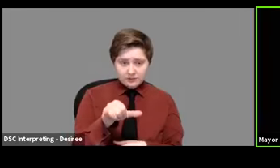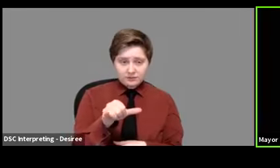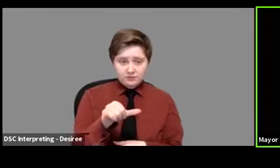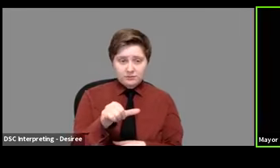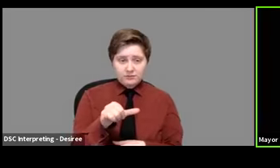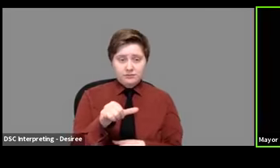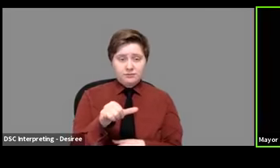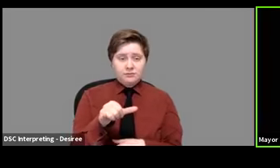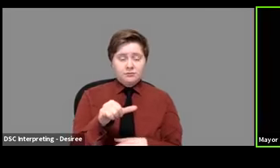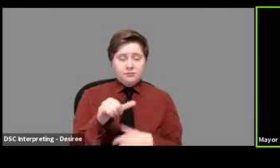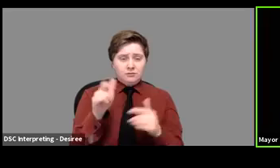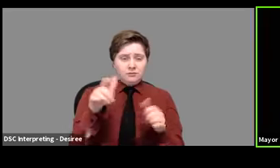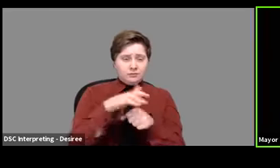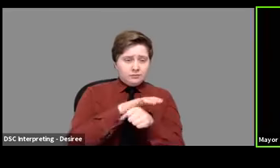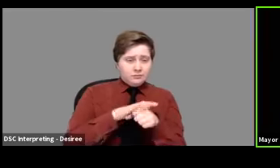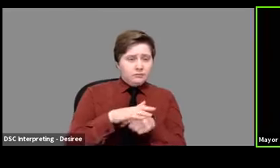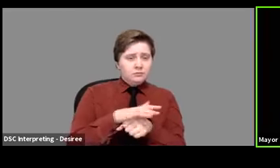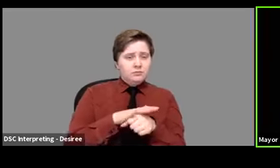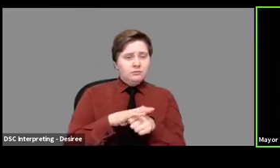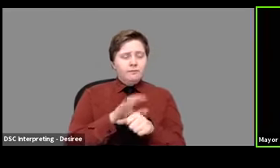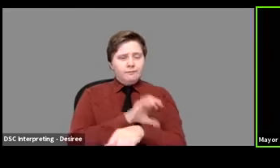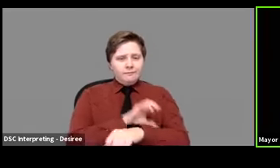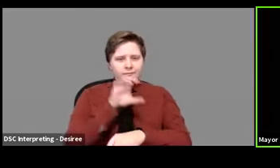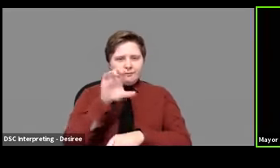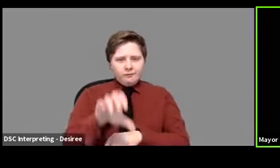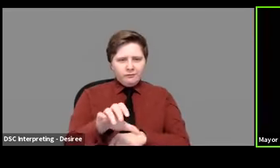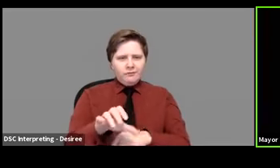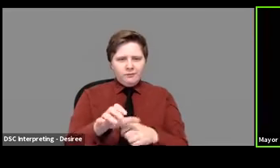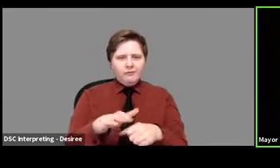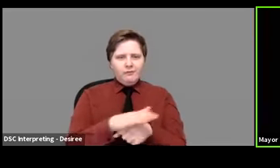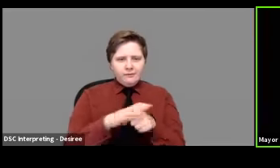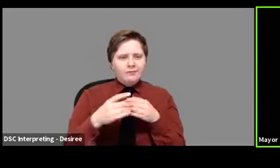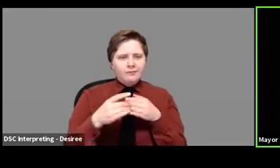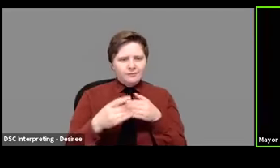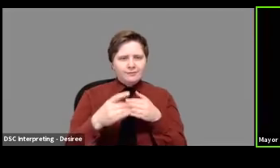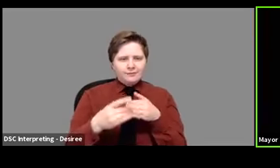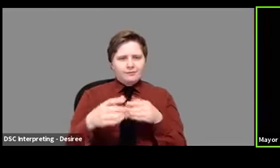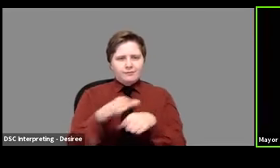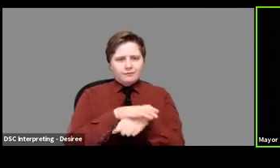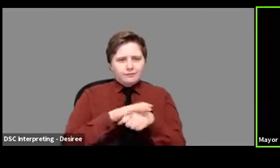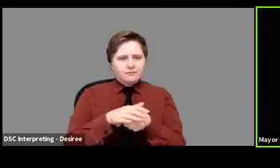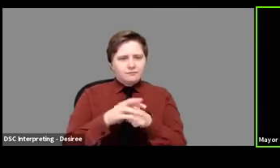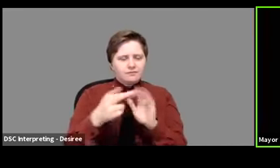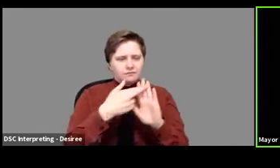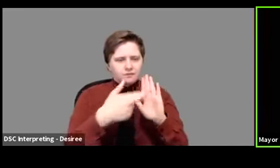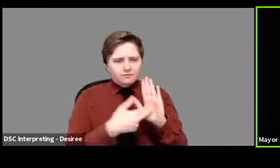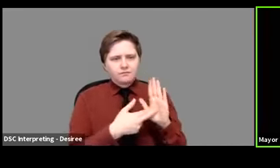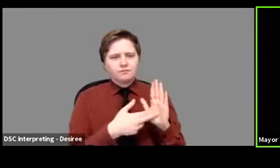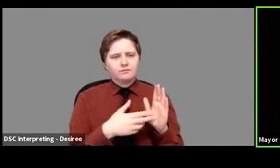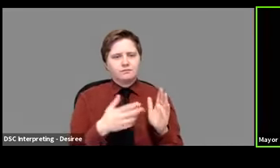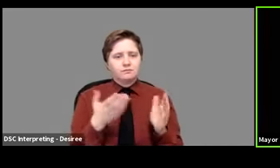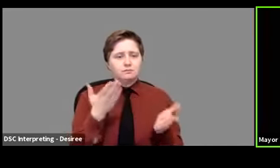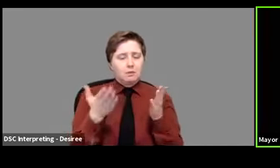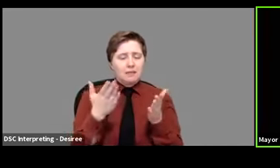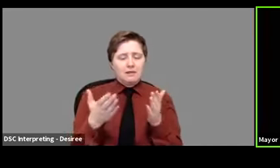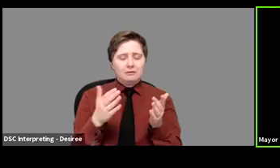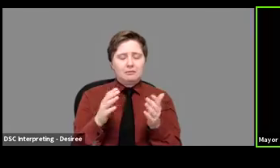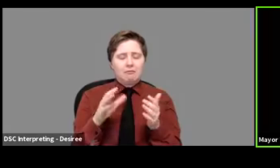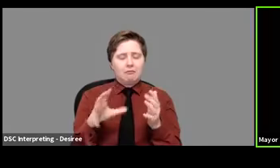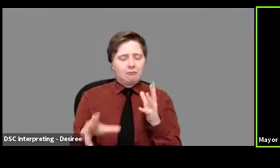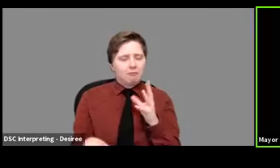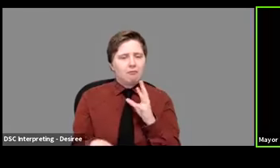local enforcement, local guidelines, local regulations, uh, that may layer